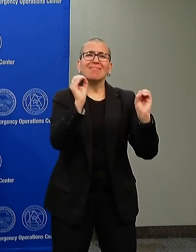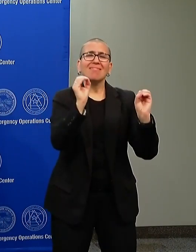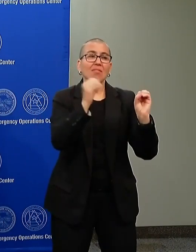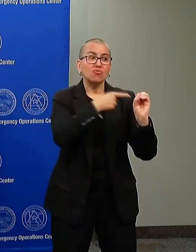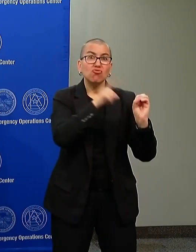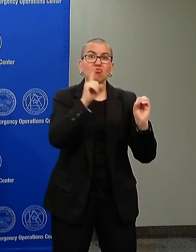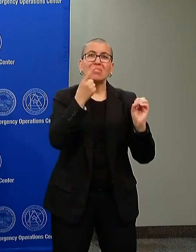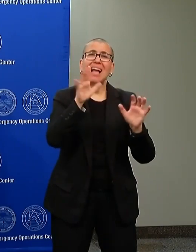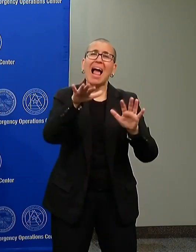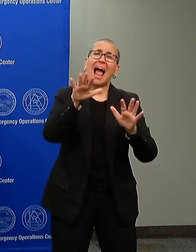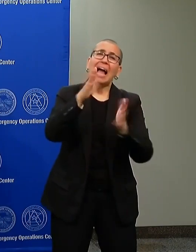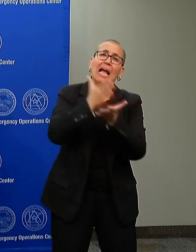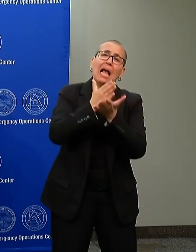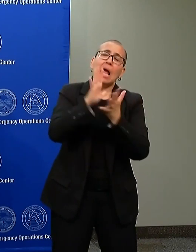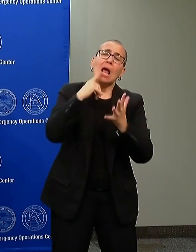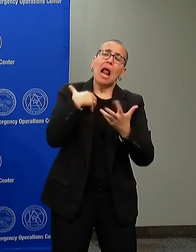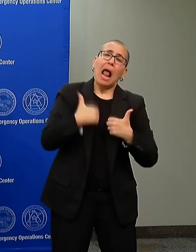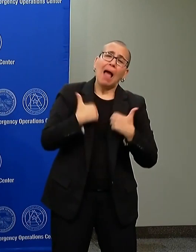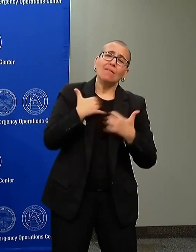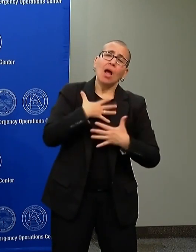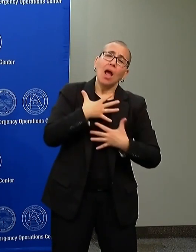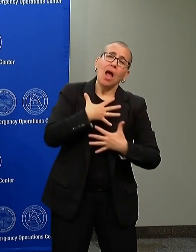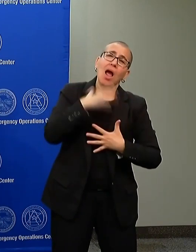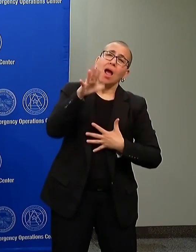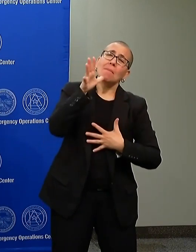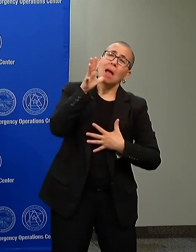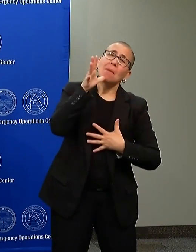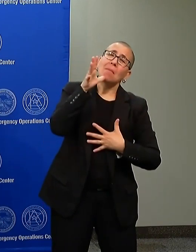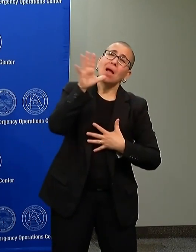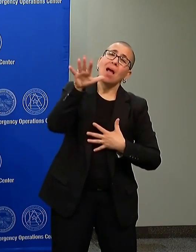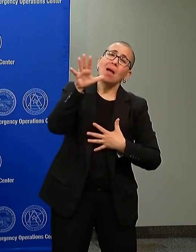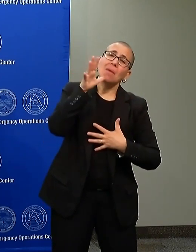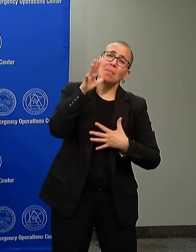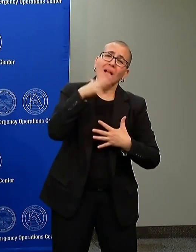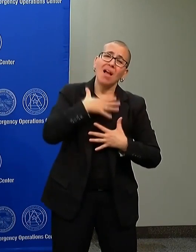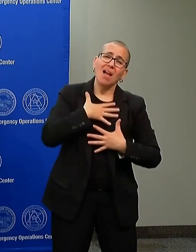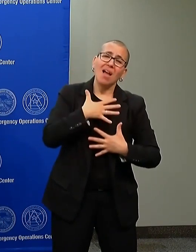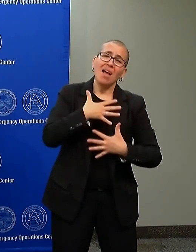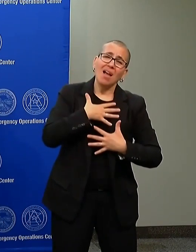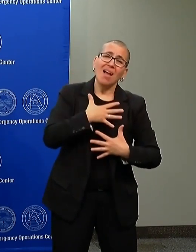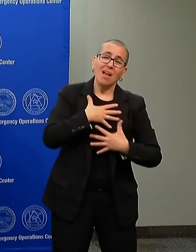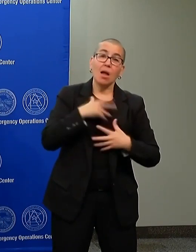And bystanders screamed, this man is dying.